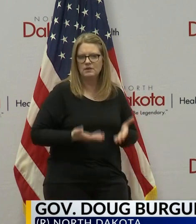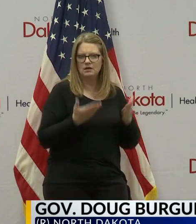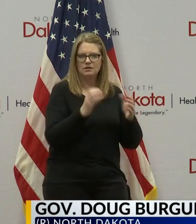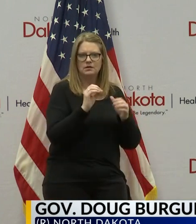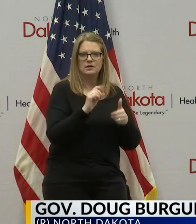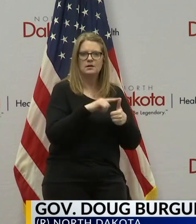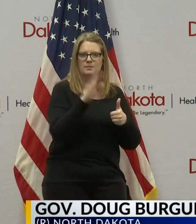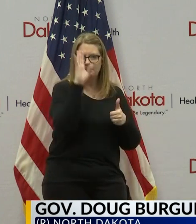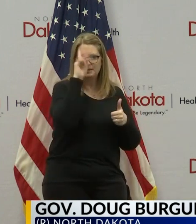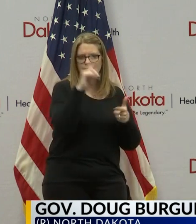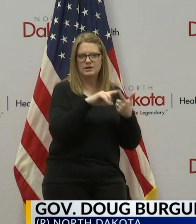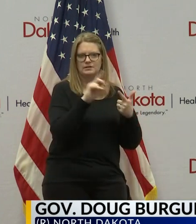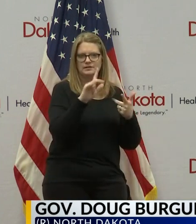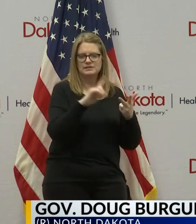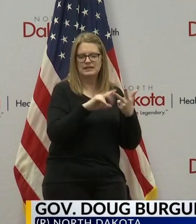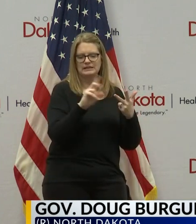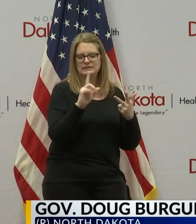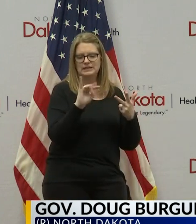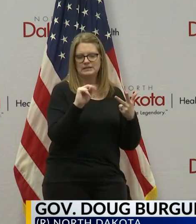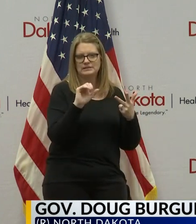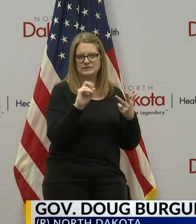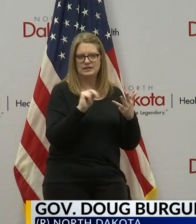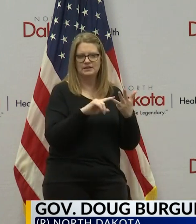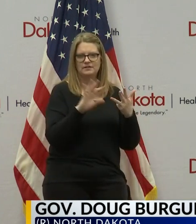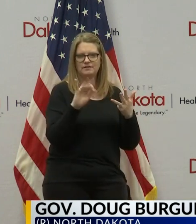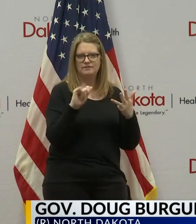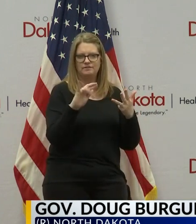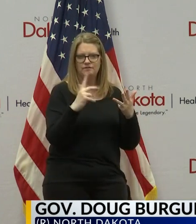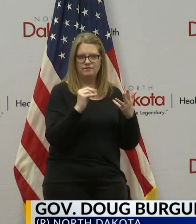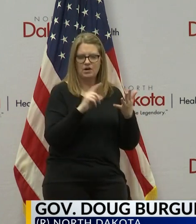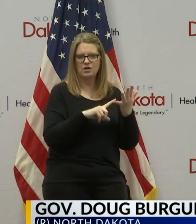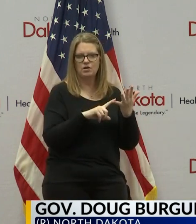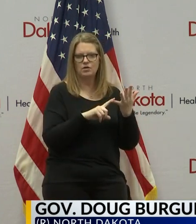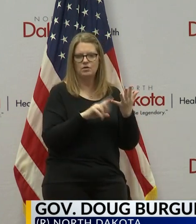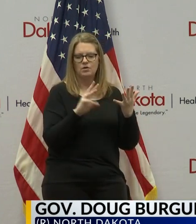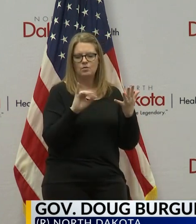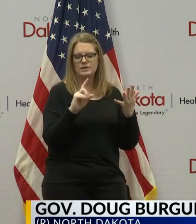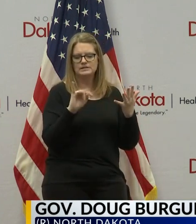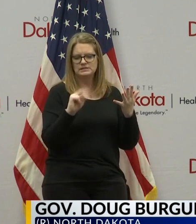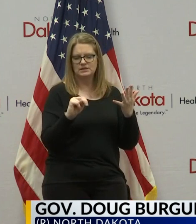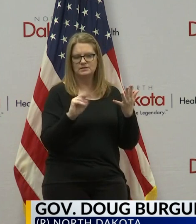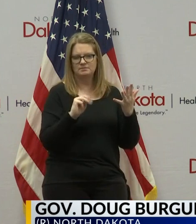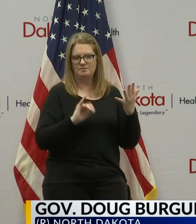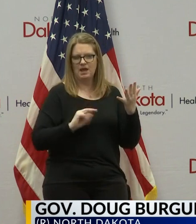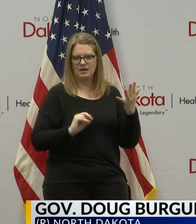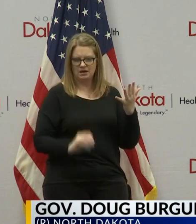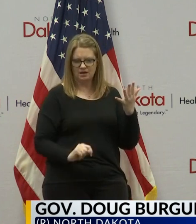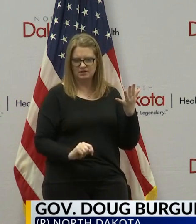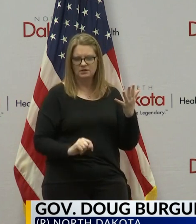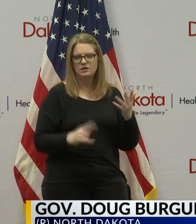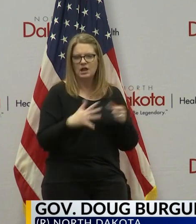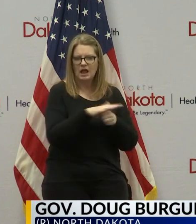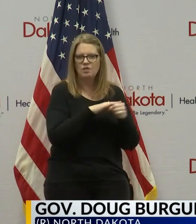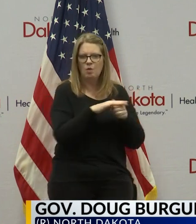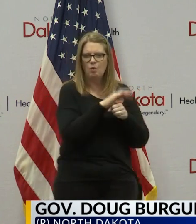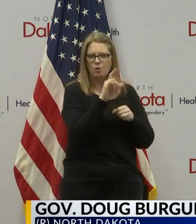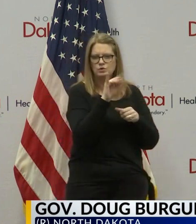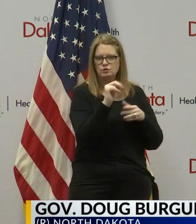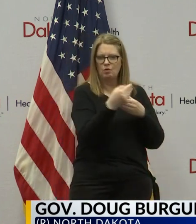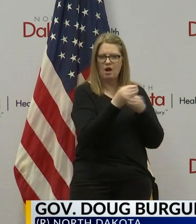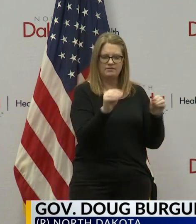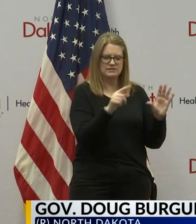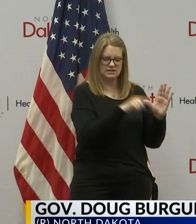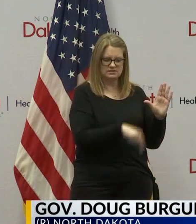in Bismarck, Devil's Lake, Dickinson, Fargo, Grand Forks, Jamestown, Minot, and Williston. Local human service zone offices will work directly with any